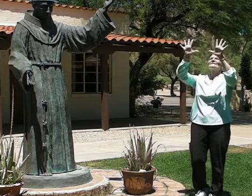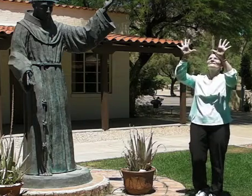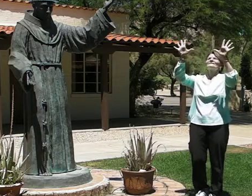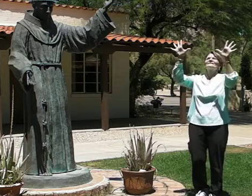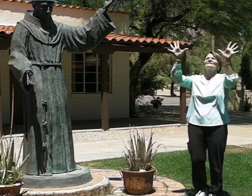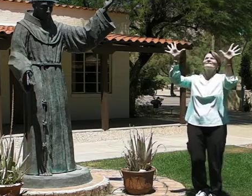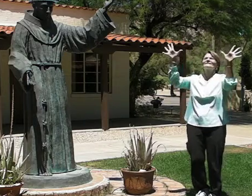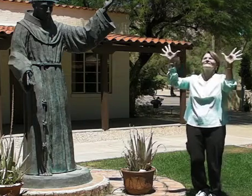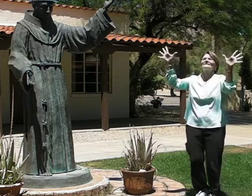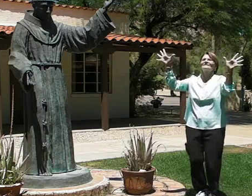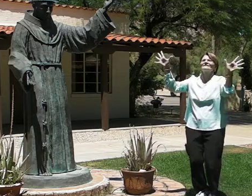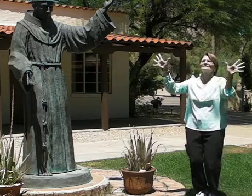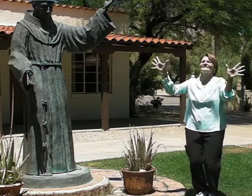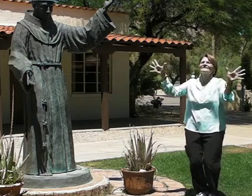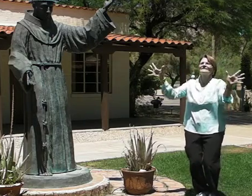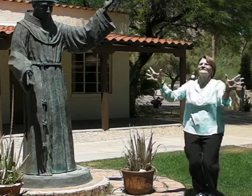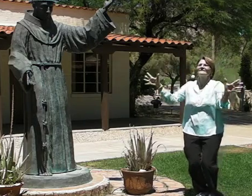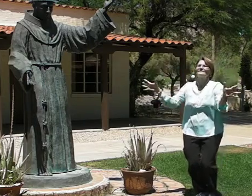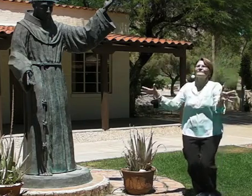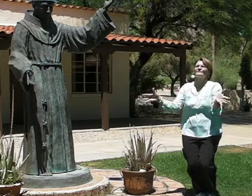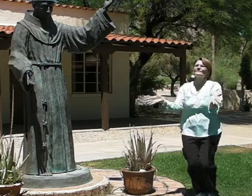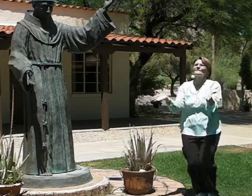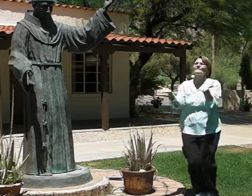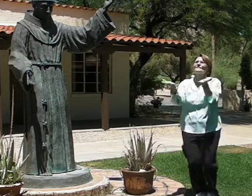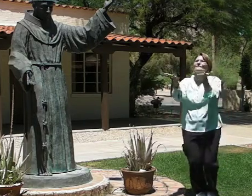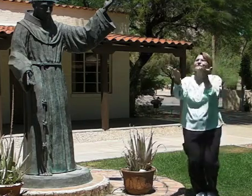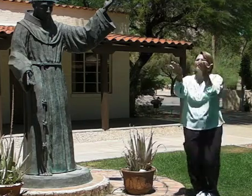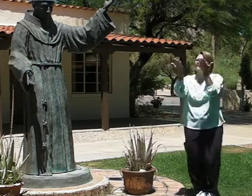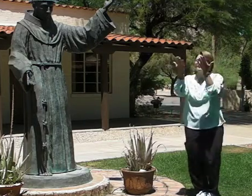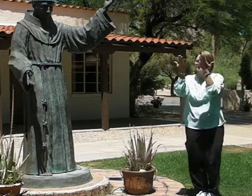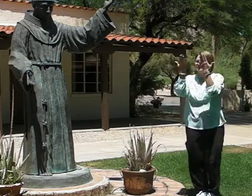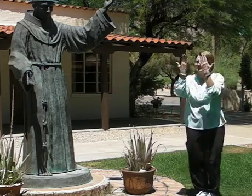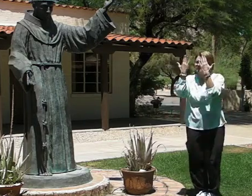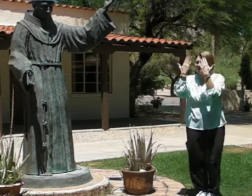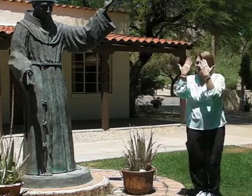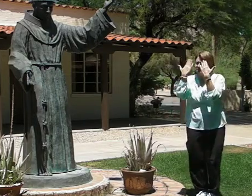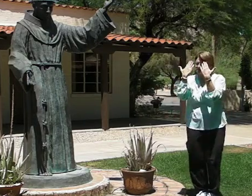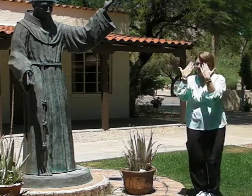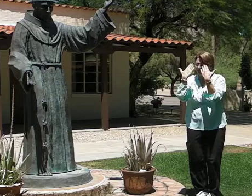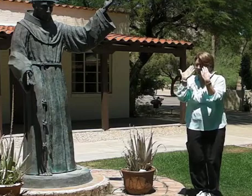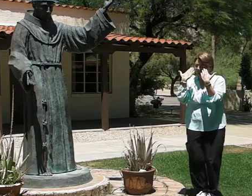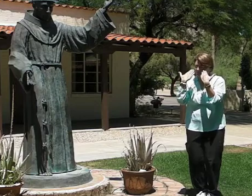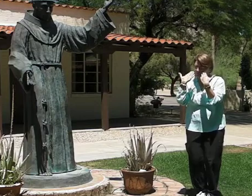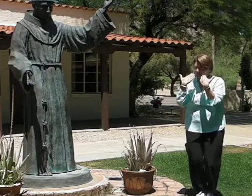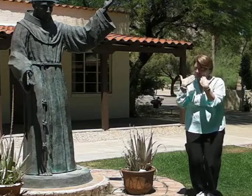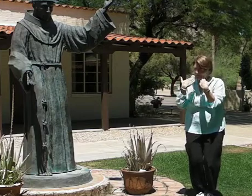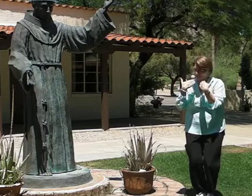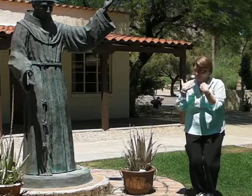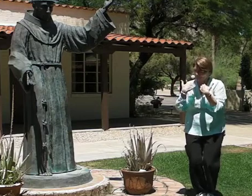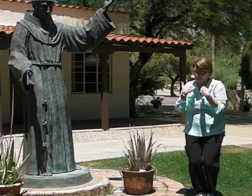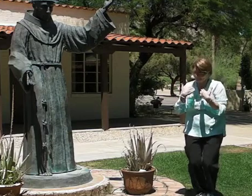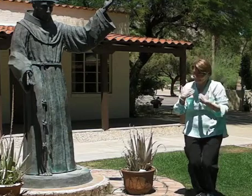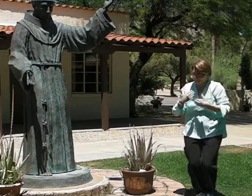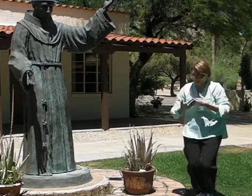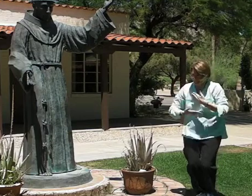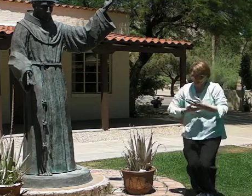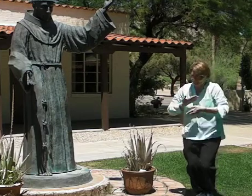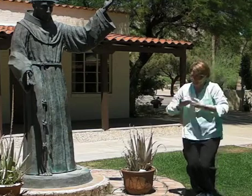Where there is sadness, joy